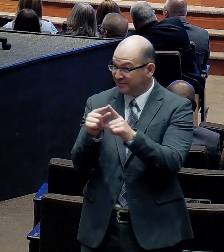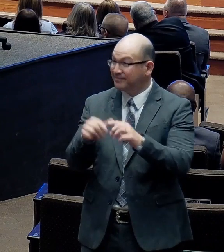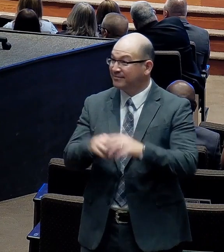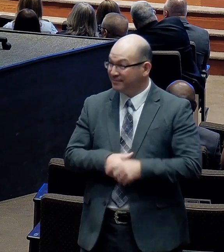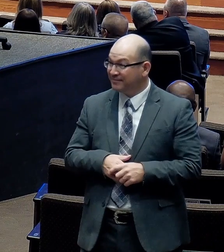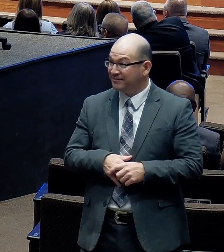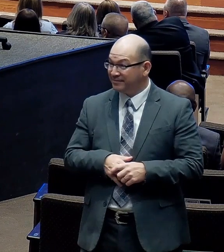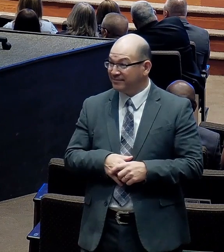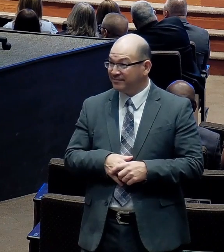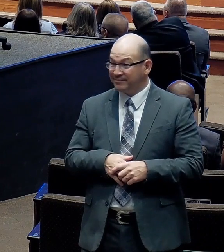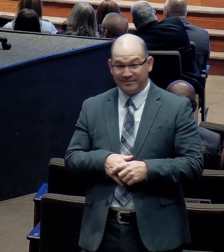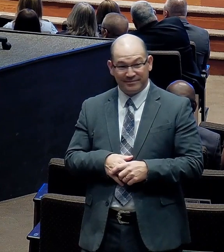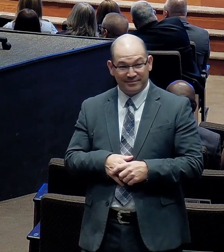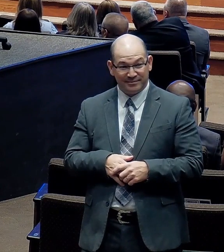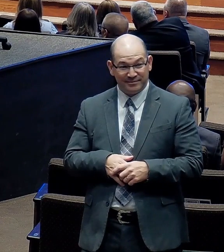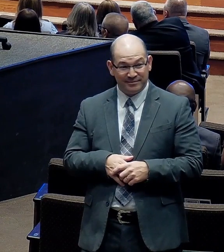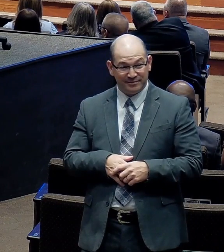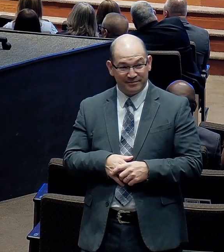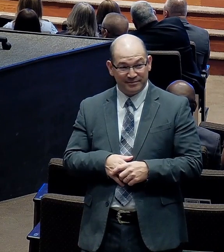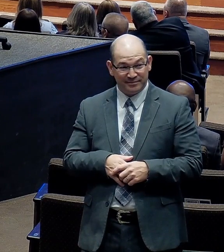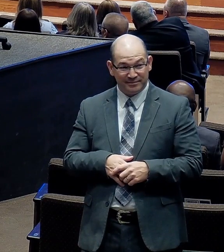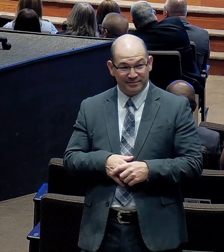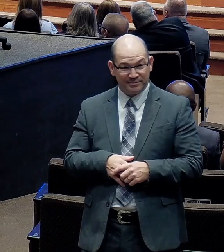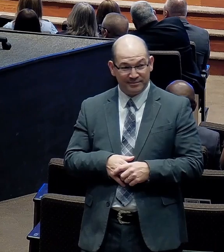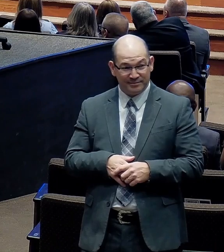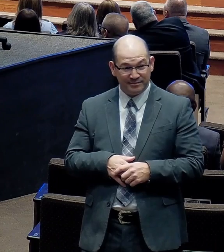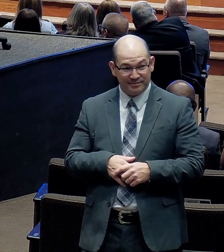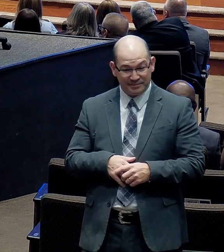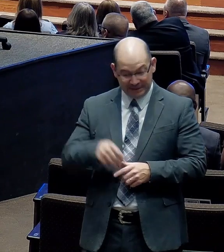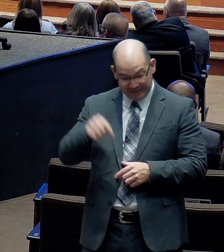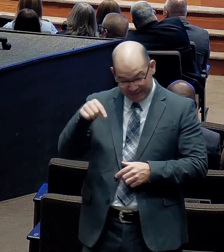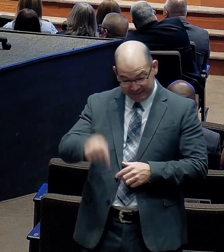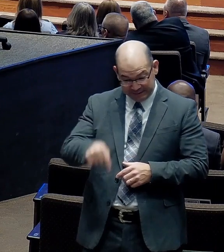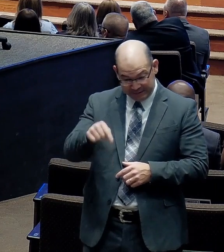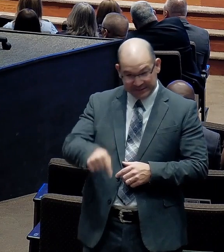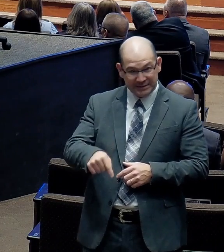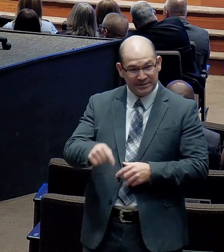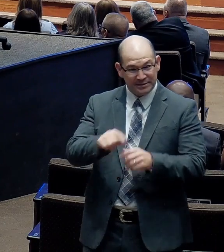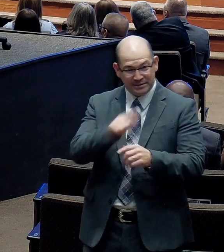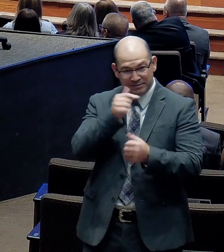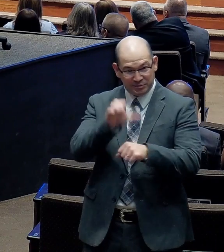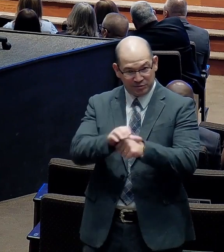This is what Lancaster Baptist Church is following. All of these. Go ye therefore.